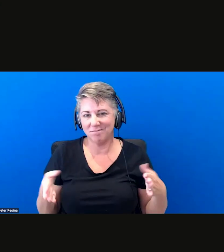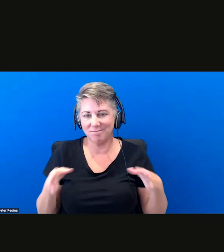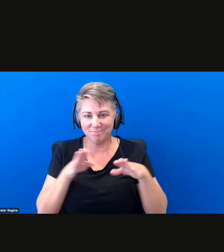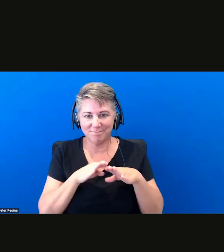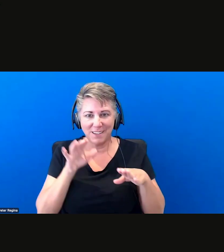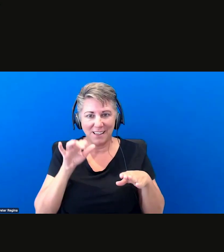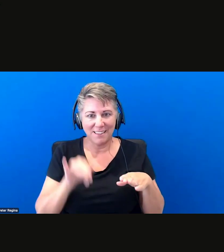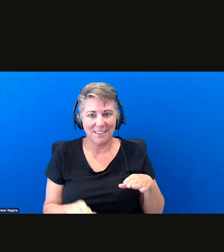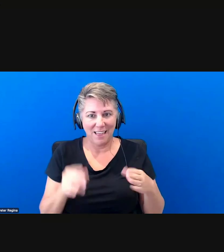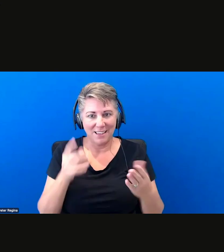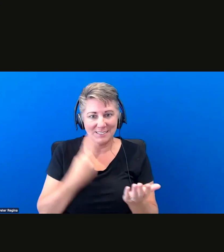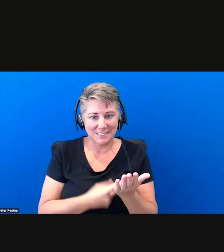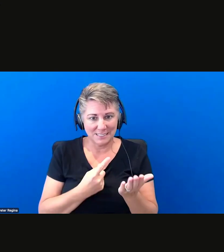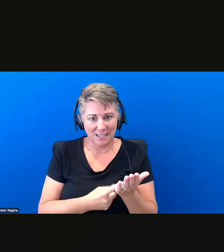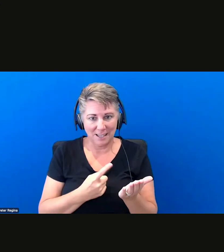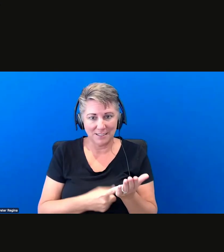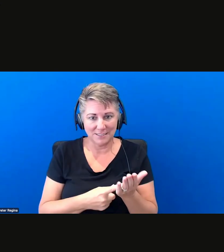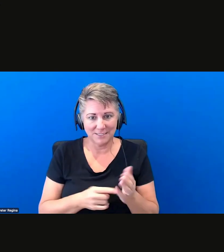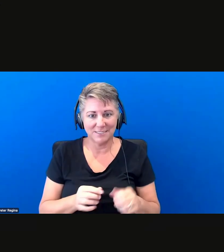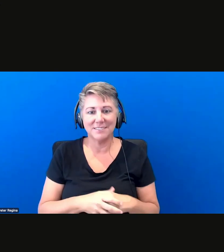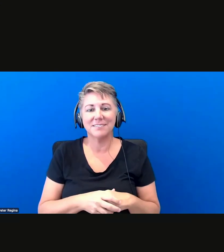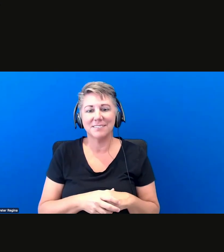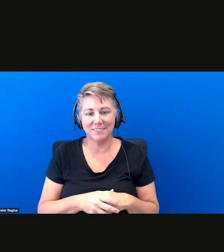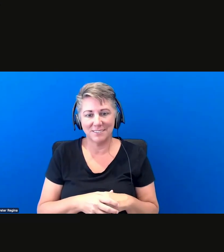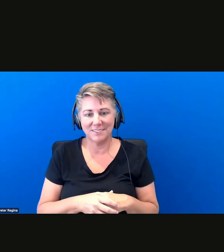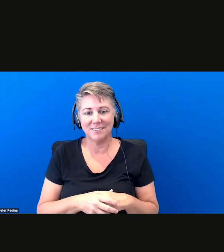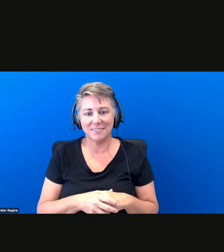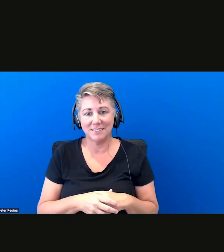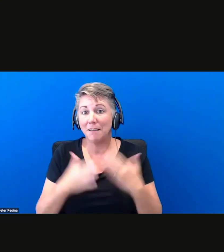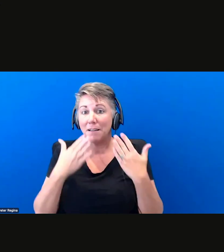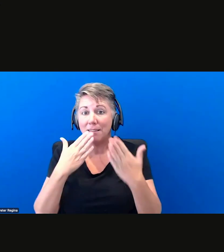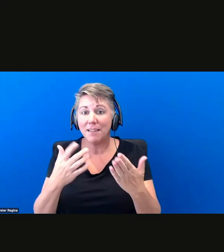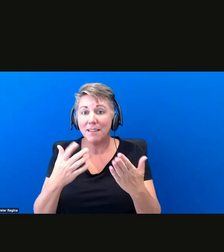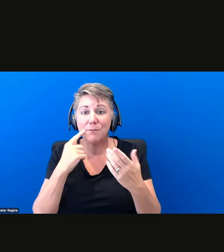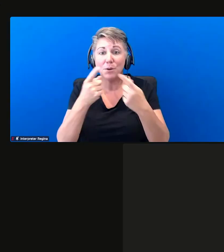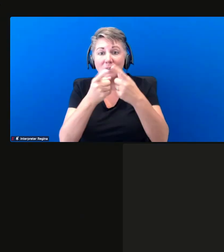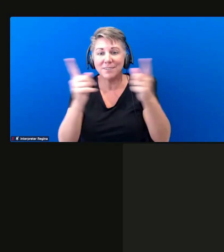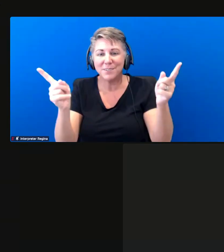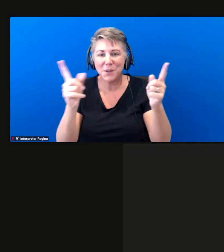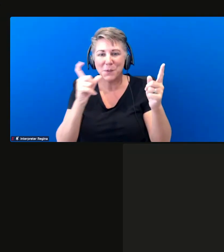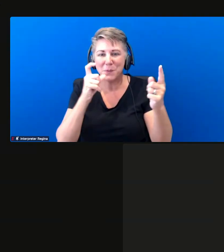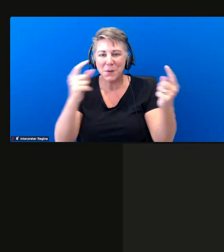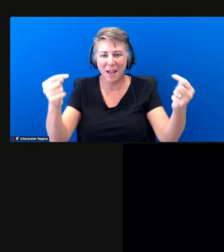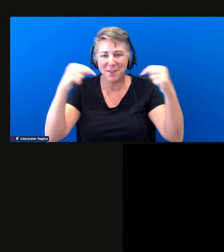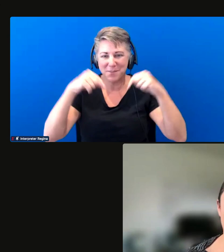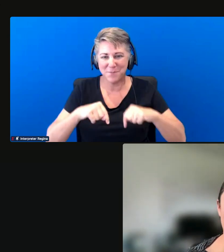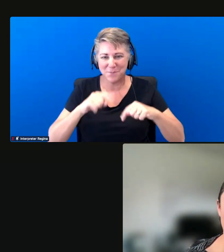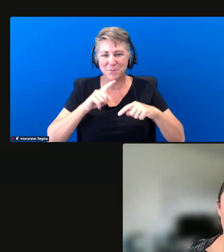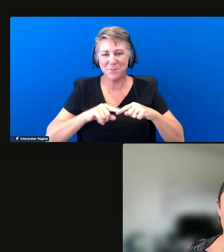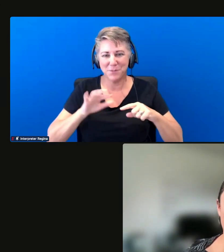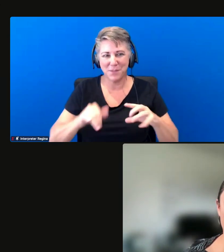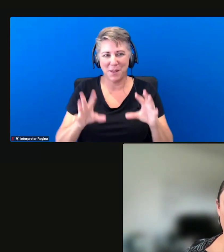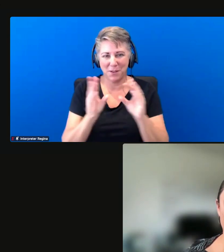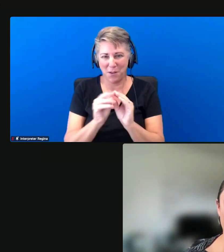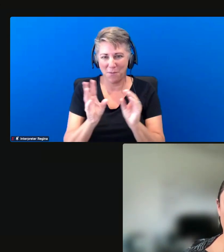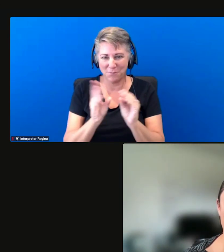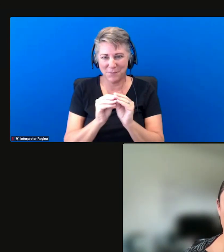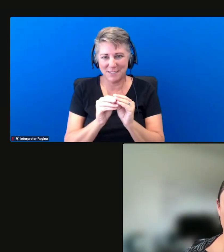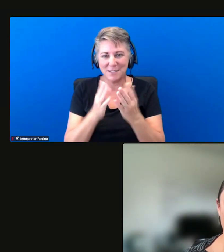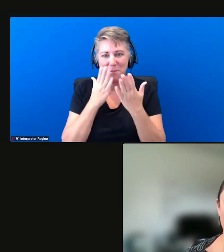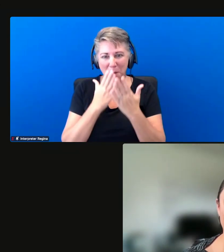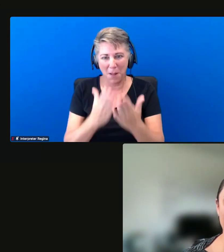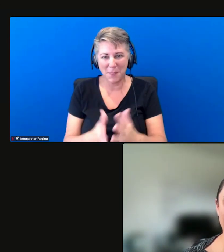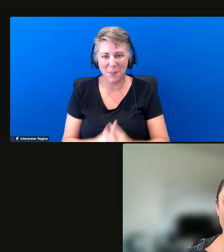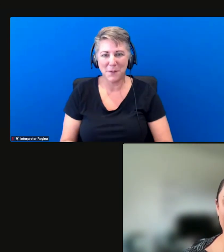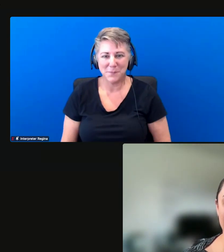uh insight on a hua hei noa with those who are participating with us at the hey olela ola conference mahalo nui